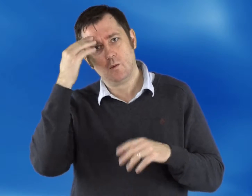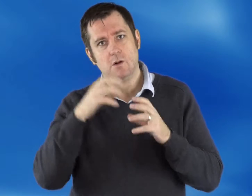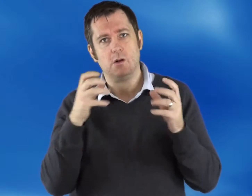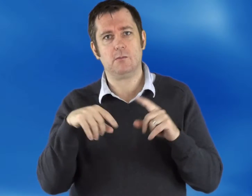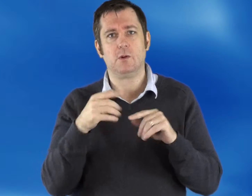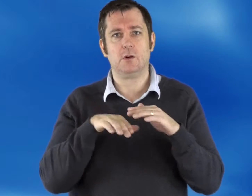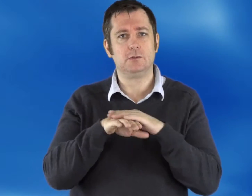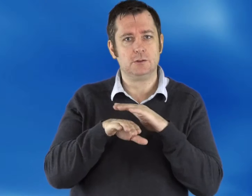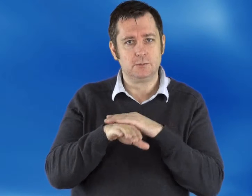accessibility is.